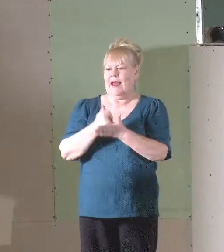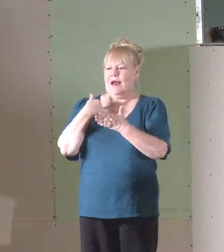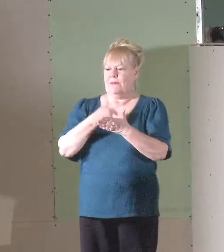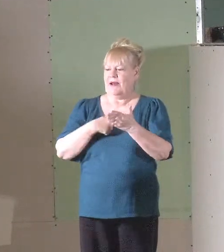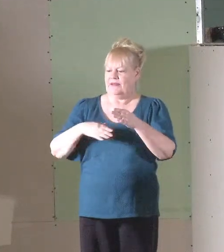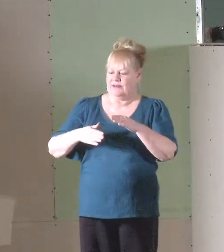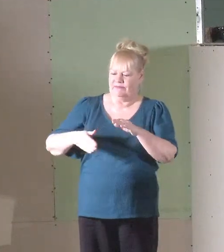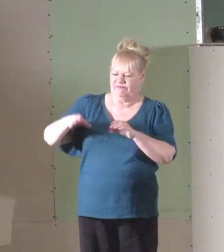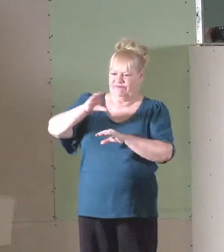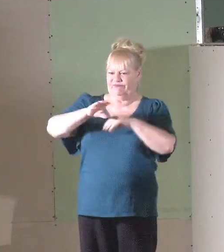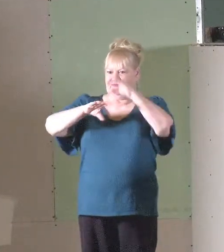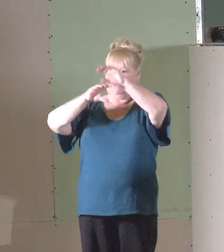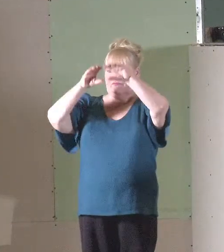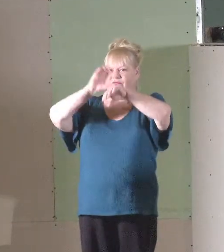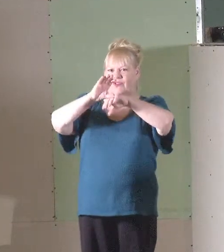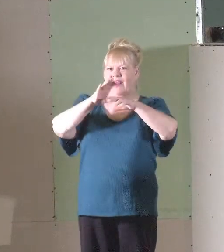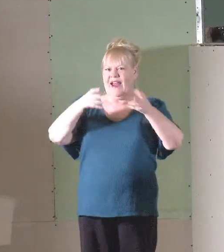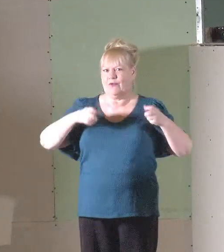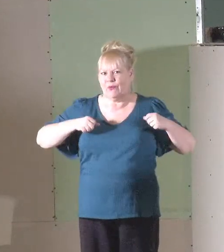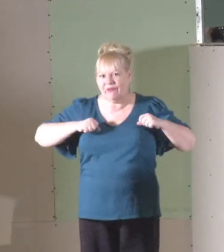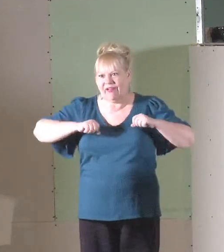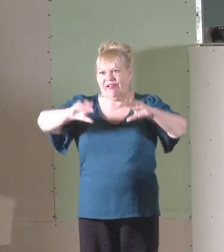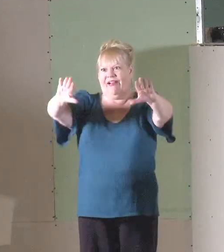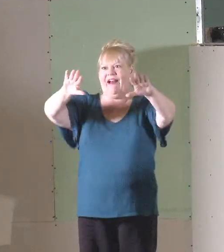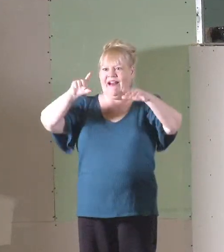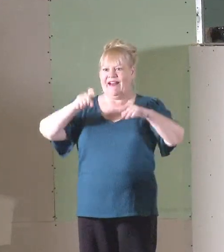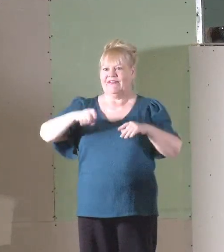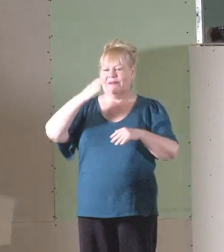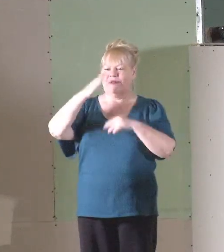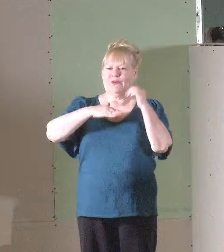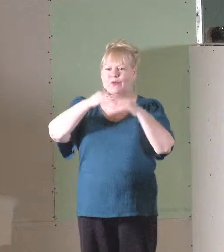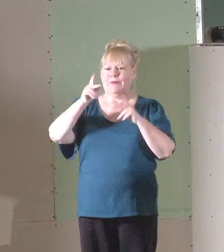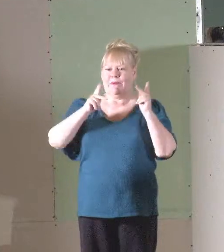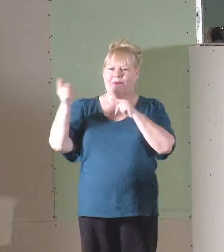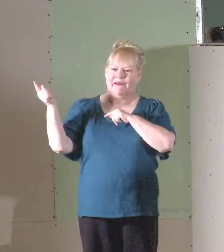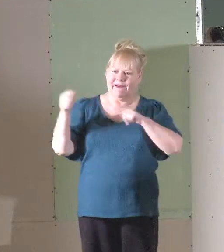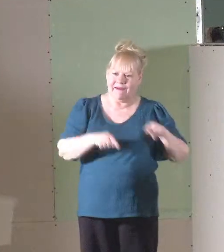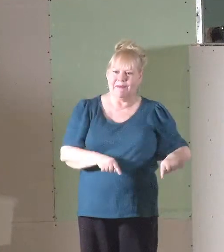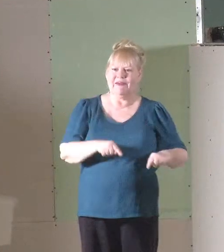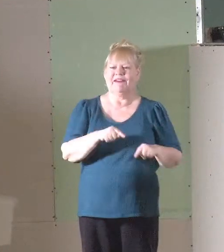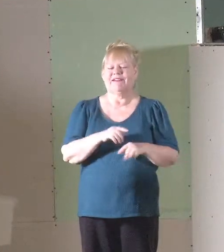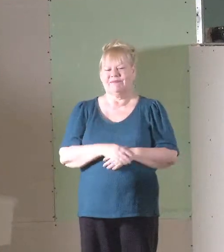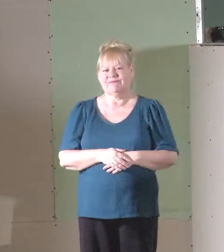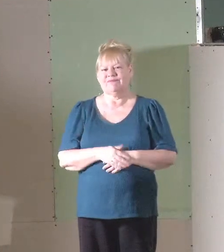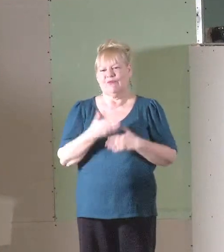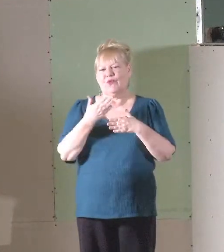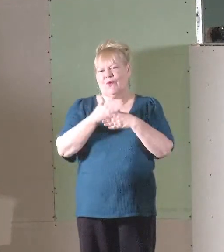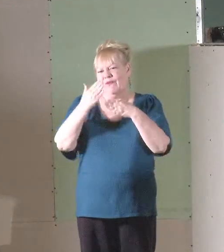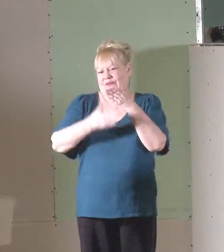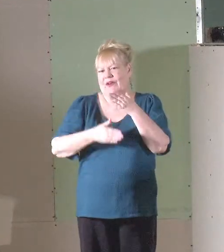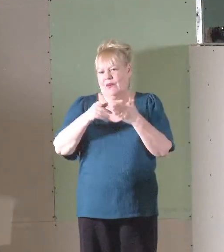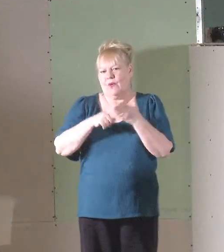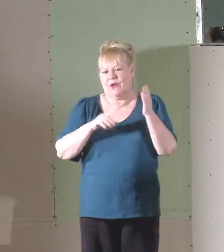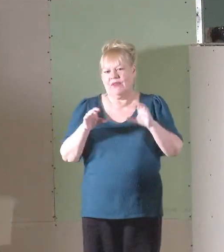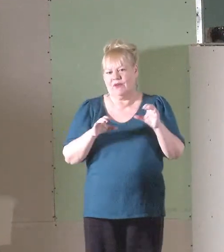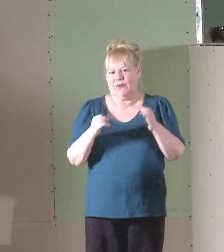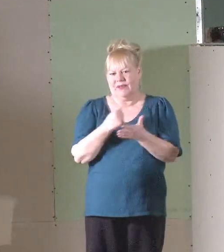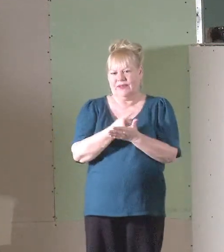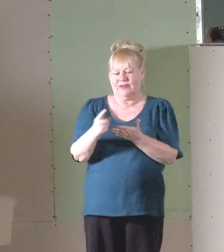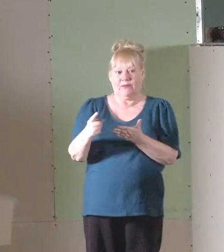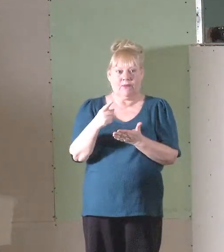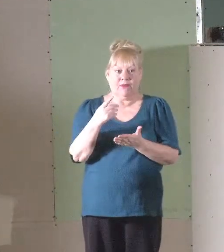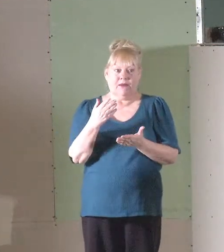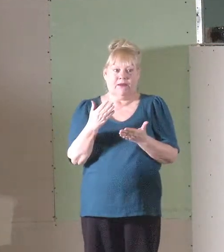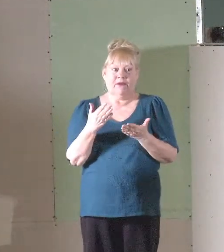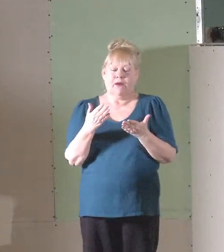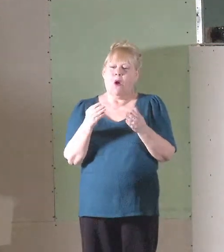chairs. We have to get all this stuff cleared out, believe it or not, so that the construction guys can come in and finish what they're doing this week or